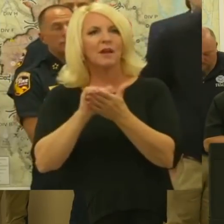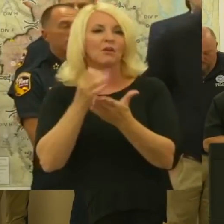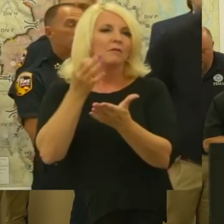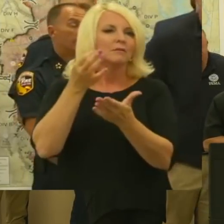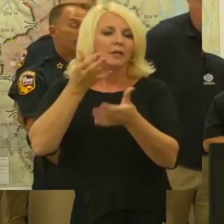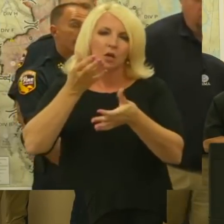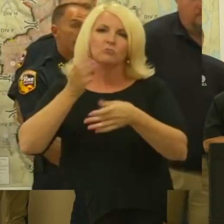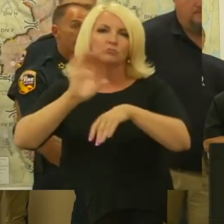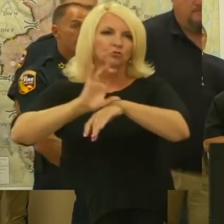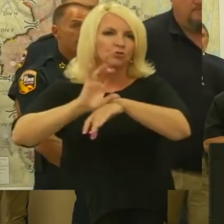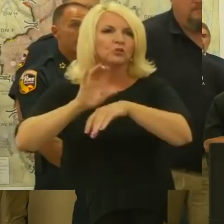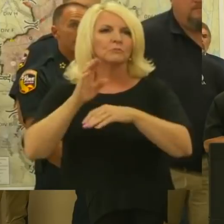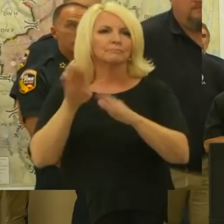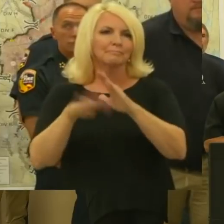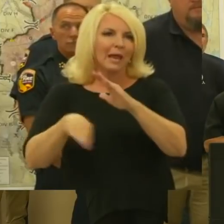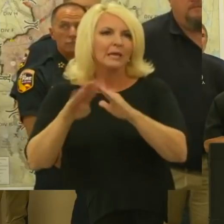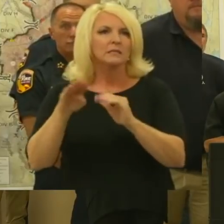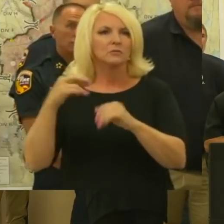to help those individuals.